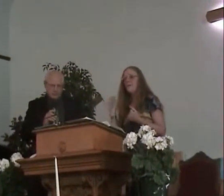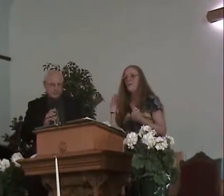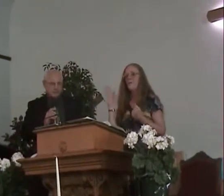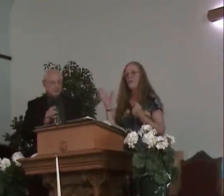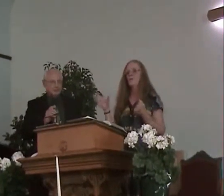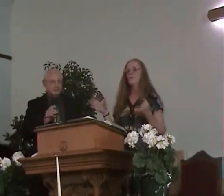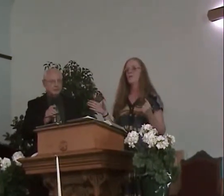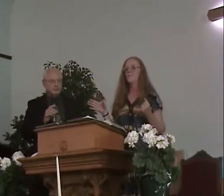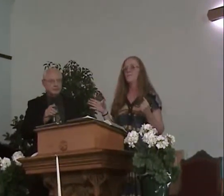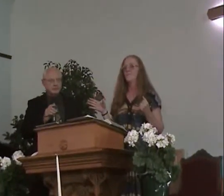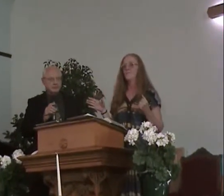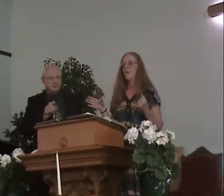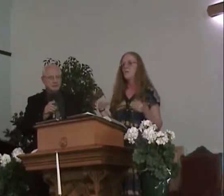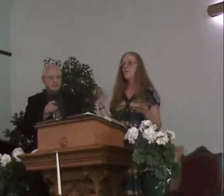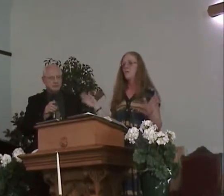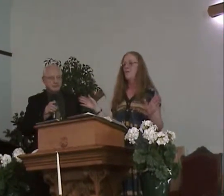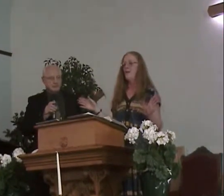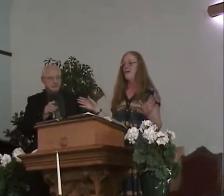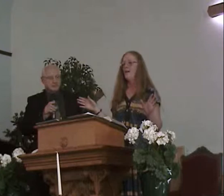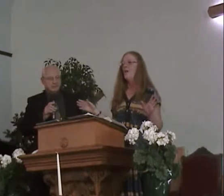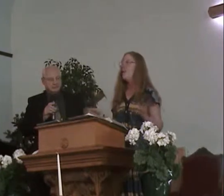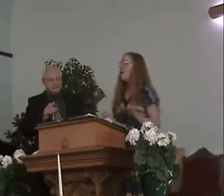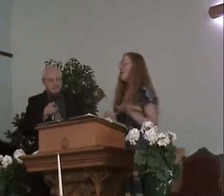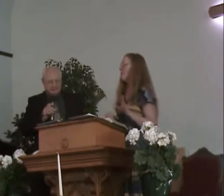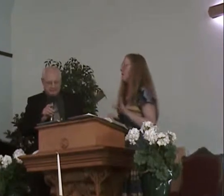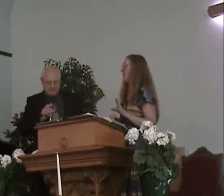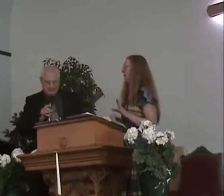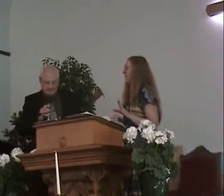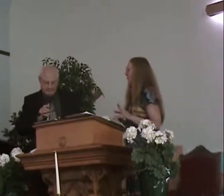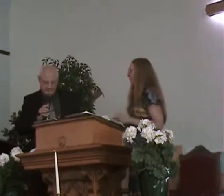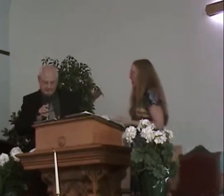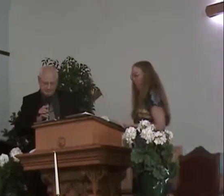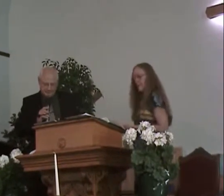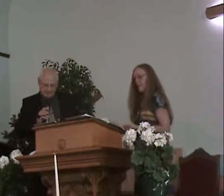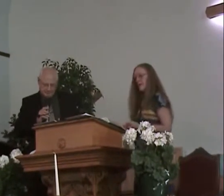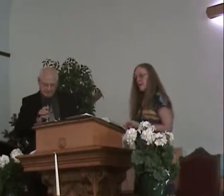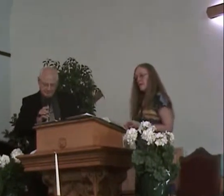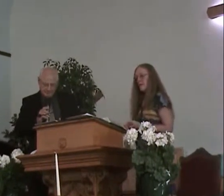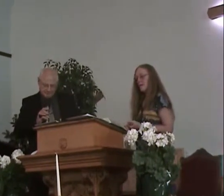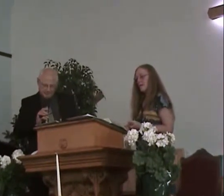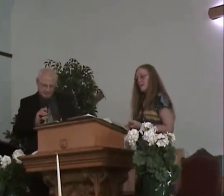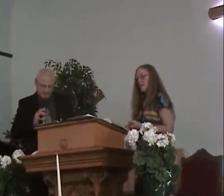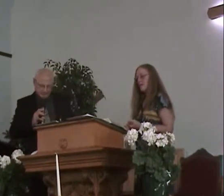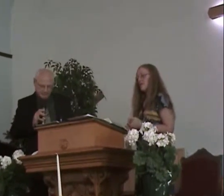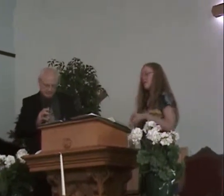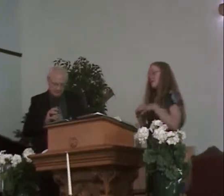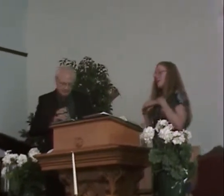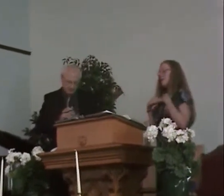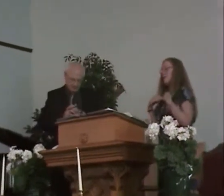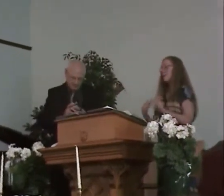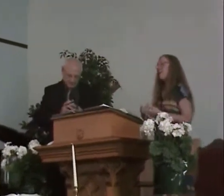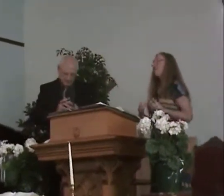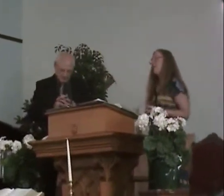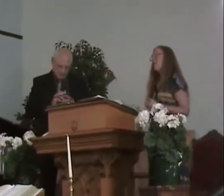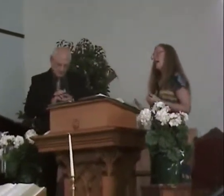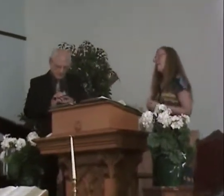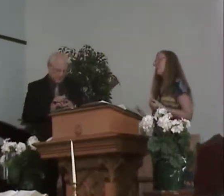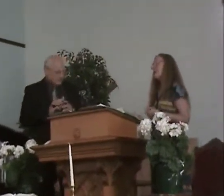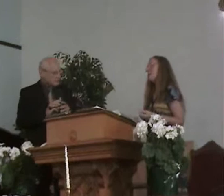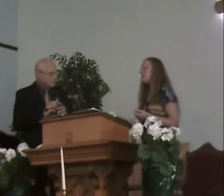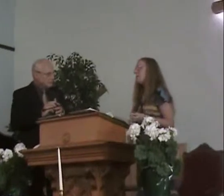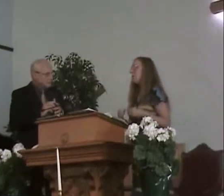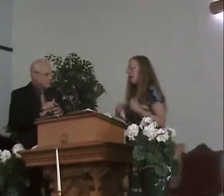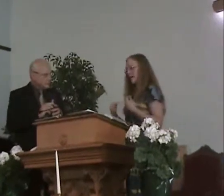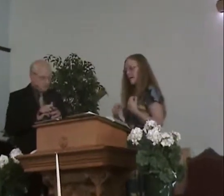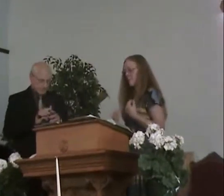will go and hear that for years. How many have heard that? Or, especially in